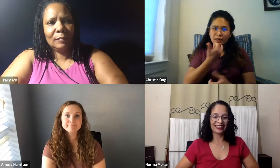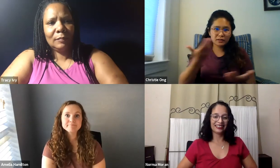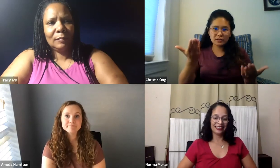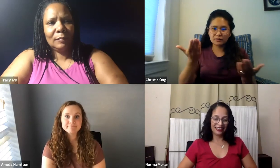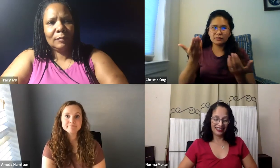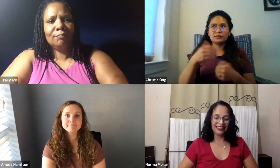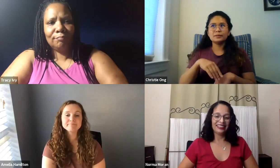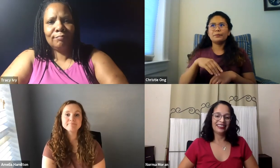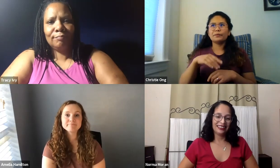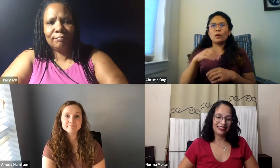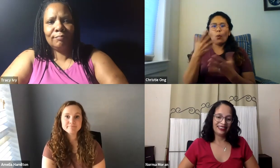Don't be afraid to make mistakes.